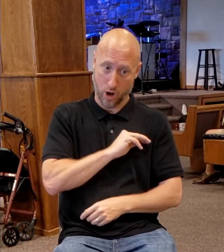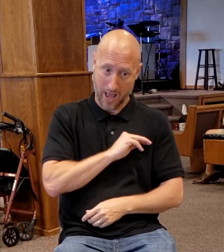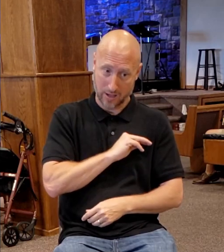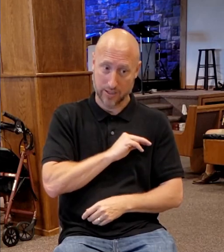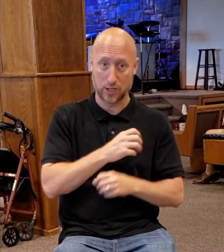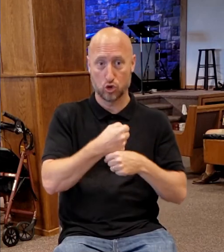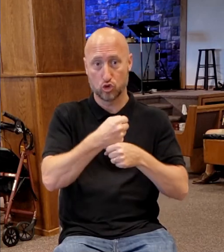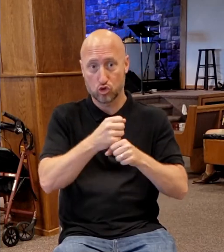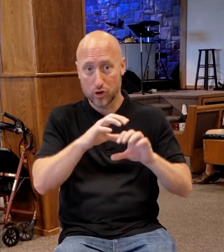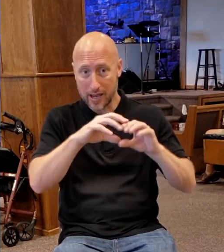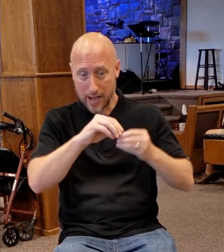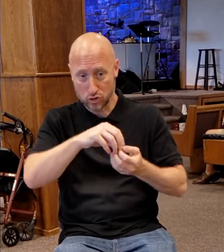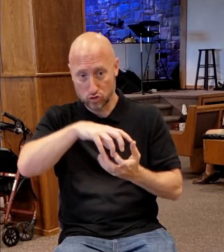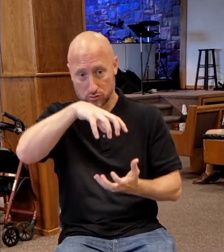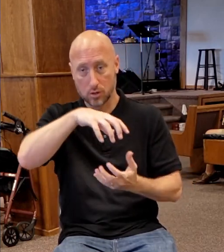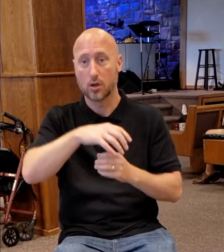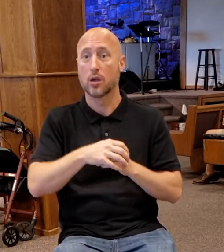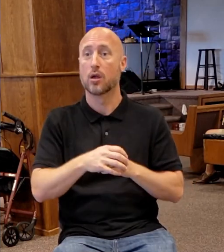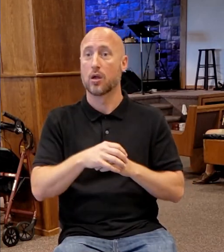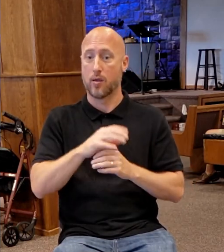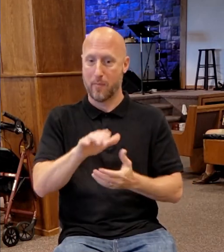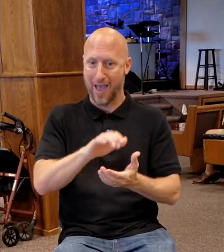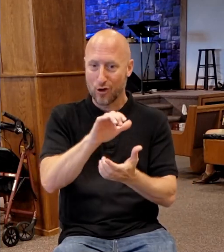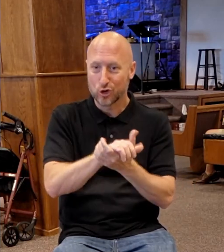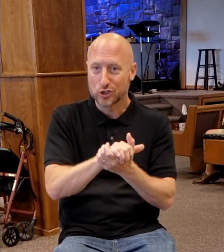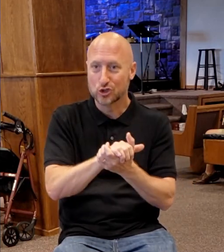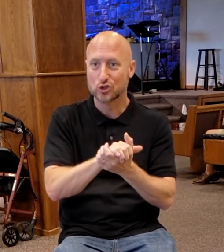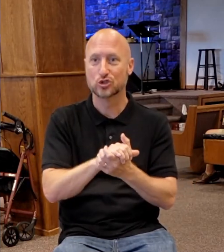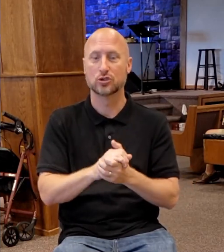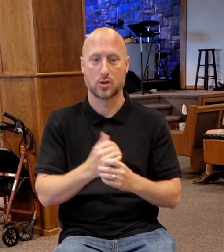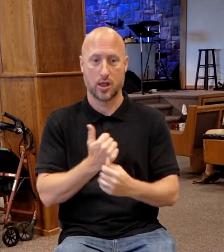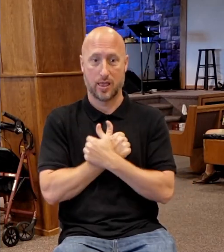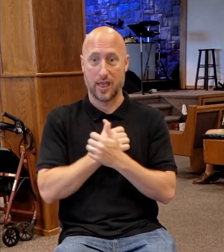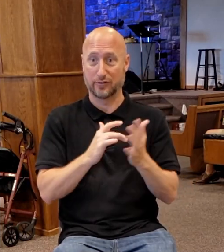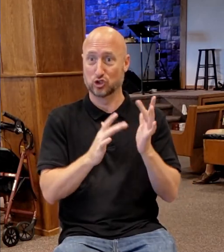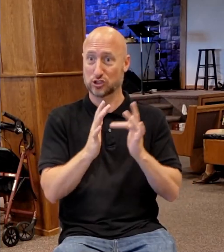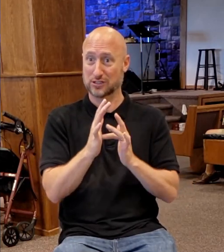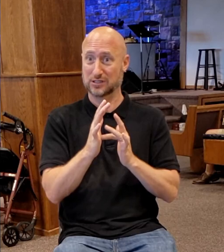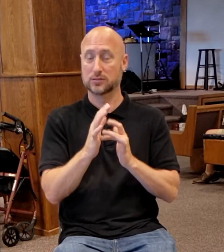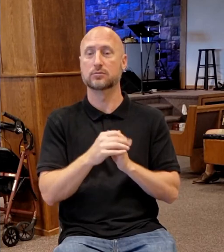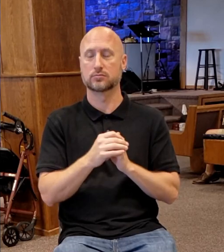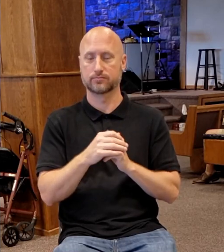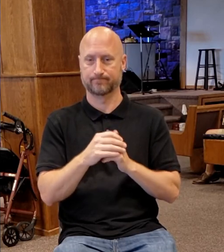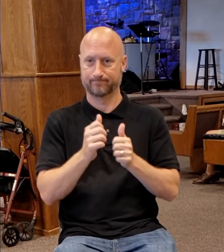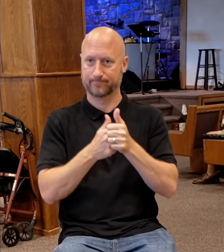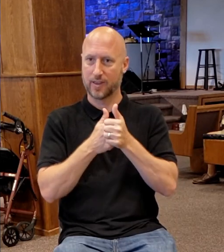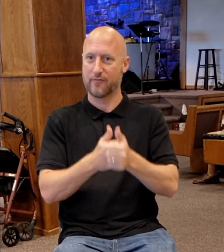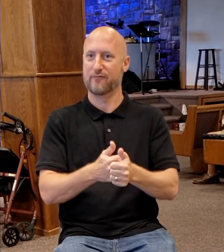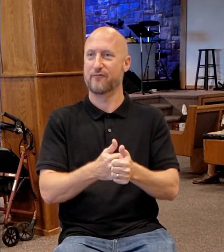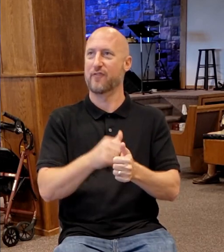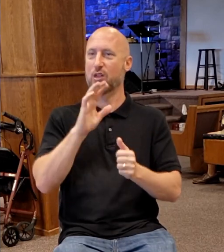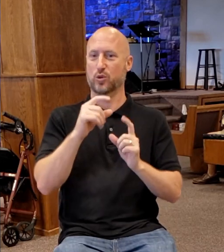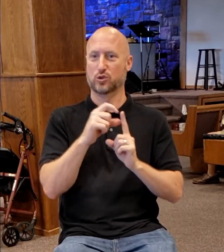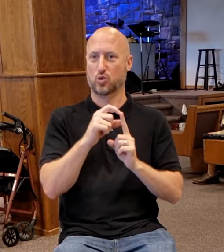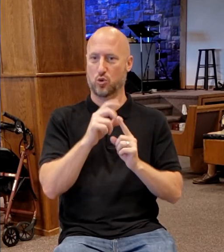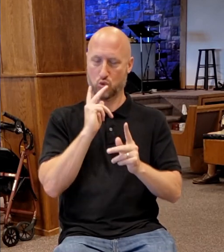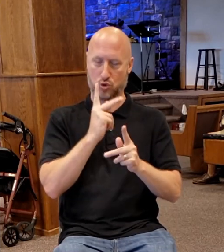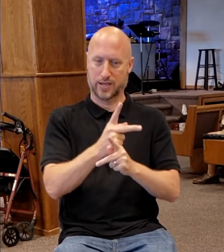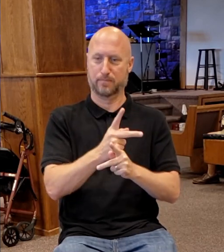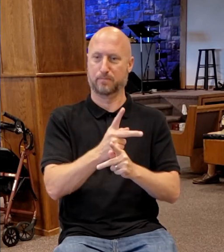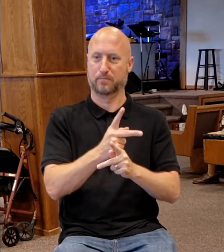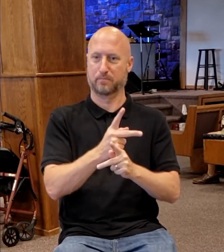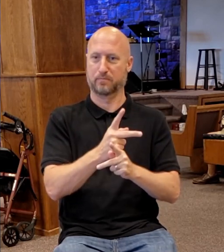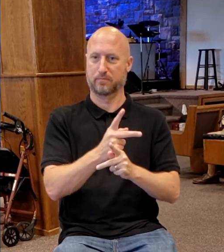marriage, you love the way things the scripture says they should be. If you love Jesus, you'll keep his word. He said that. If you love